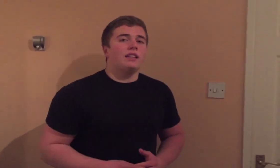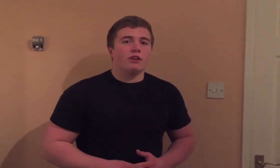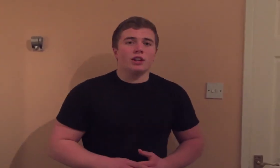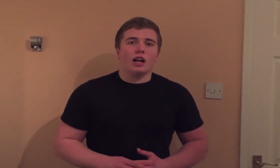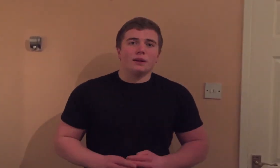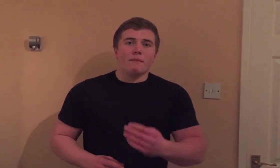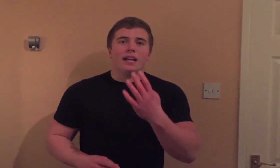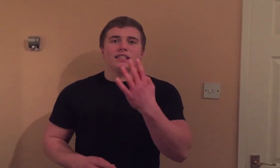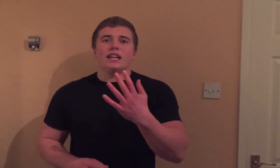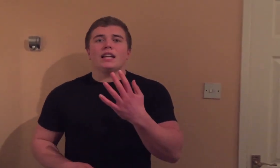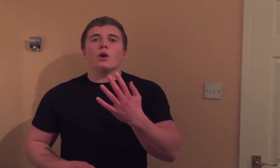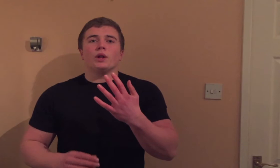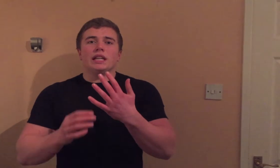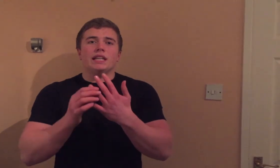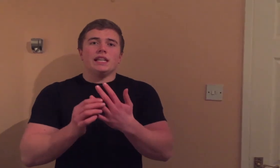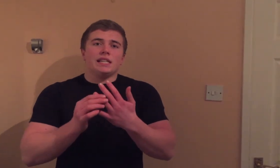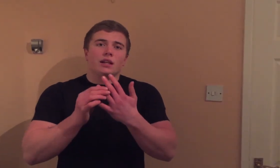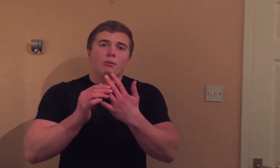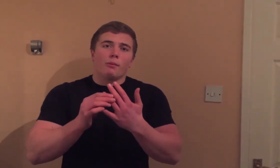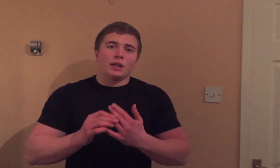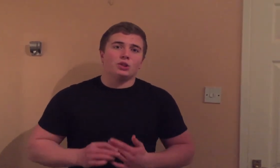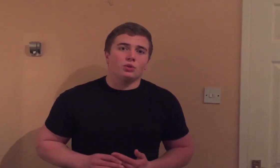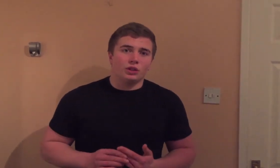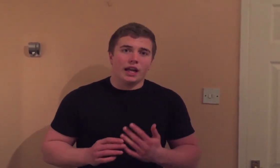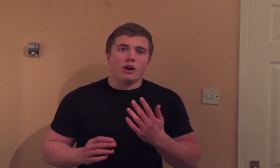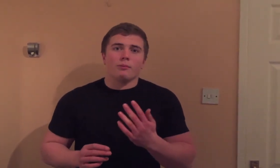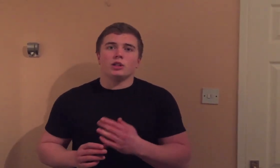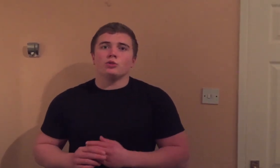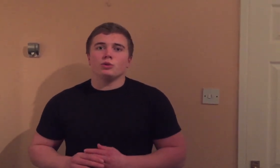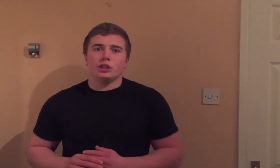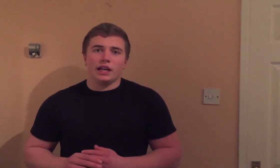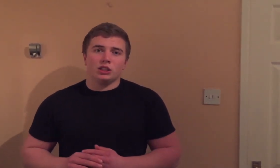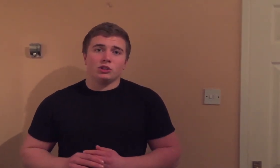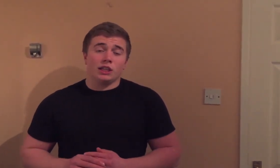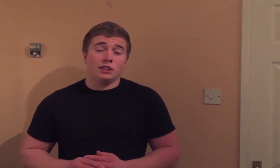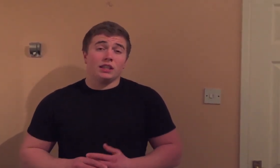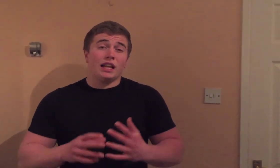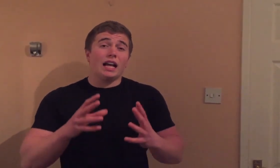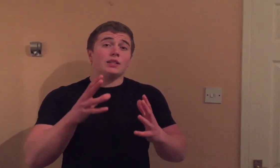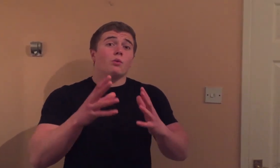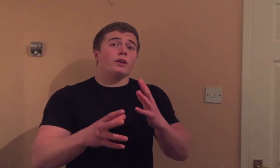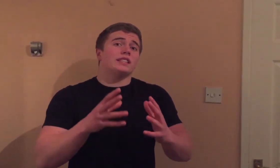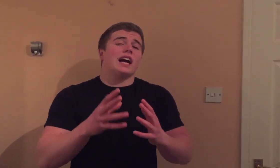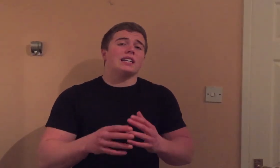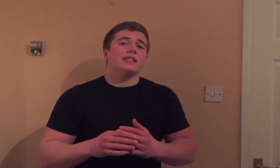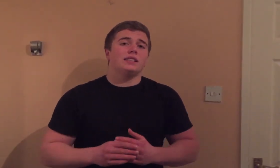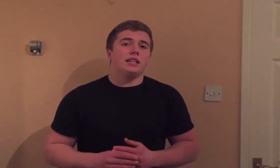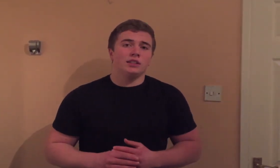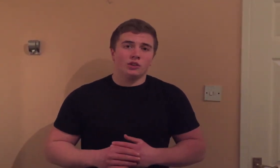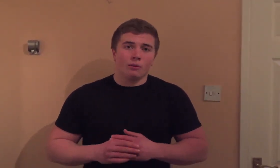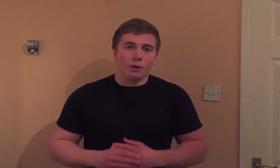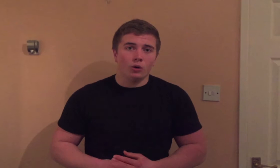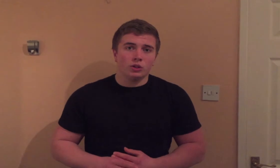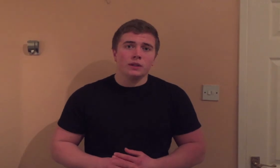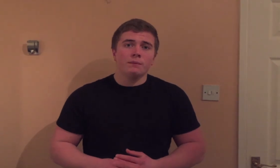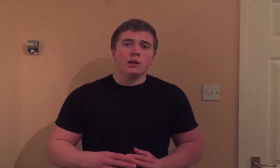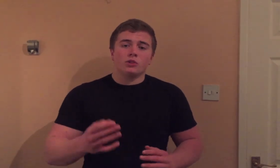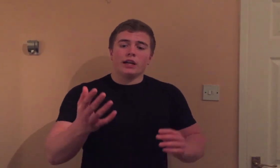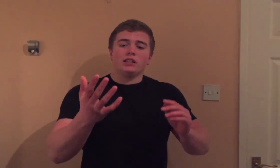actually forgot to mention. I didn't go into detail about my shoulder day and how my shoulder day is changing. And that's the one that's actually changing the most. So I used